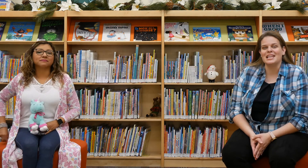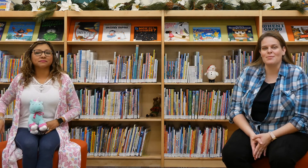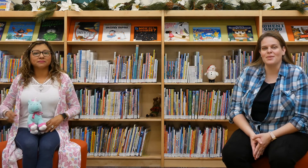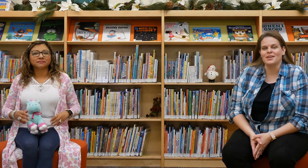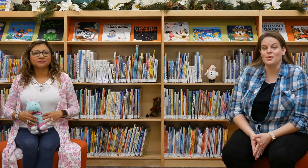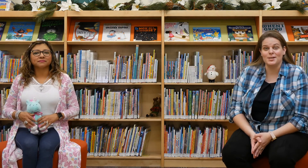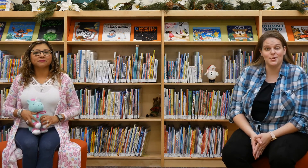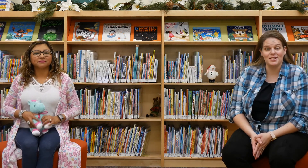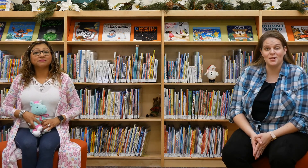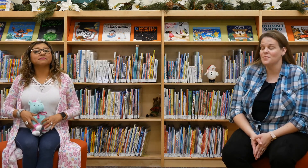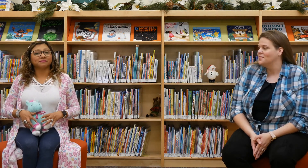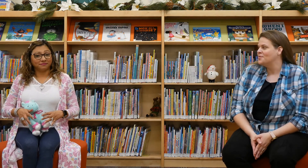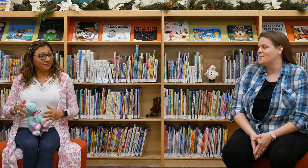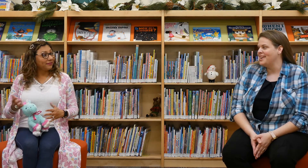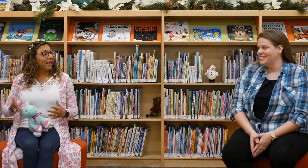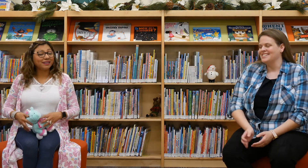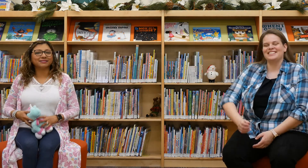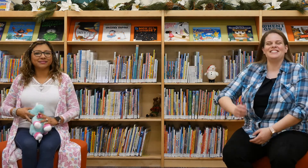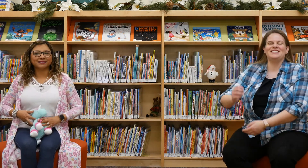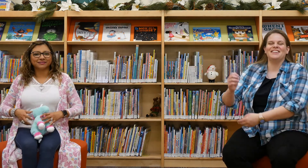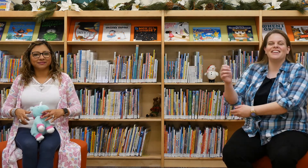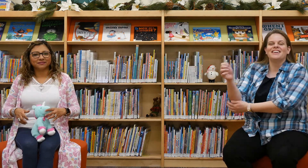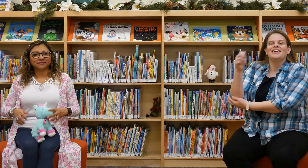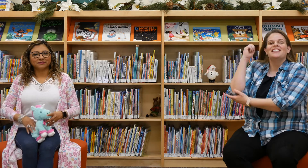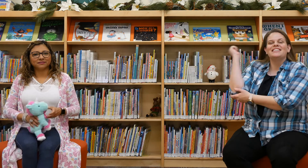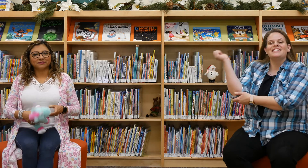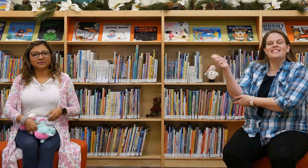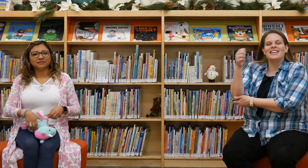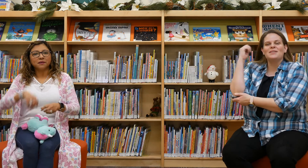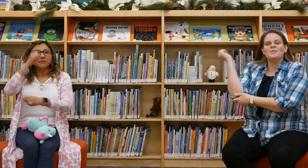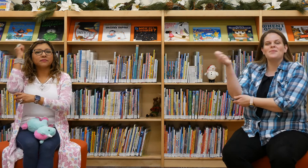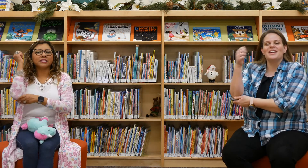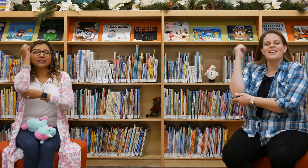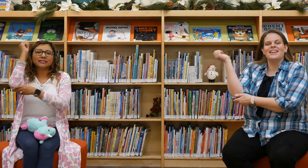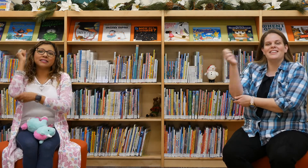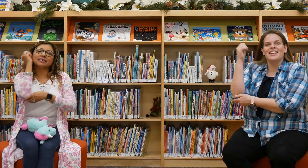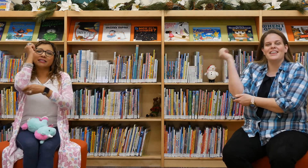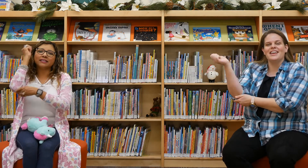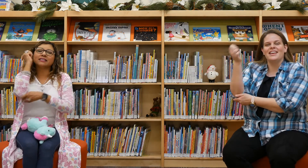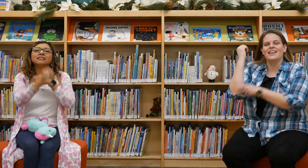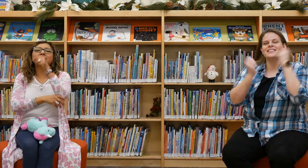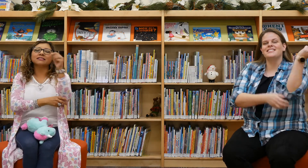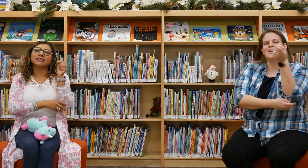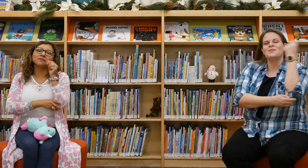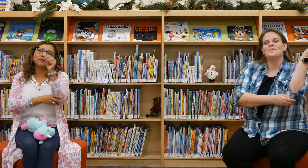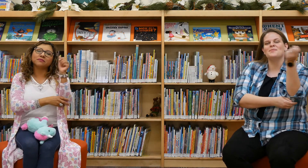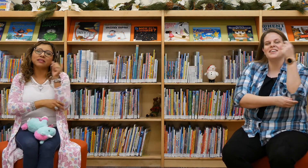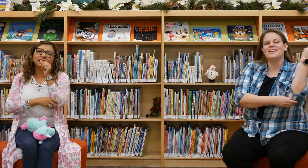Skinnamarink. You guys join us at home? You ready? Yes. Let's do it. Skinnamarinky dinky dink, Skinnamarinky